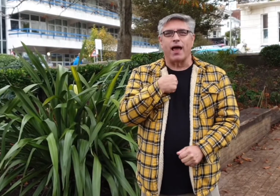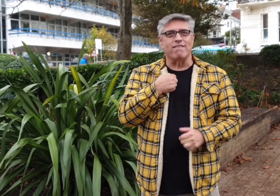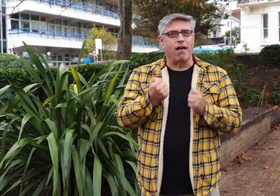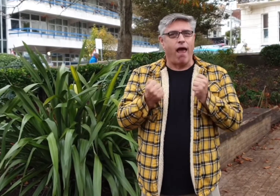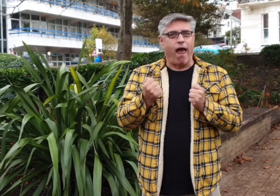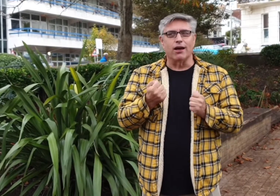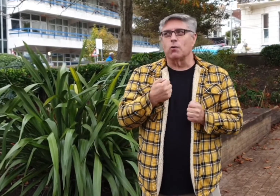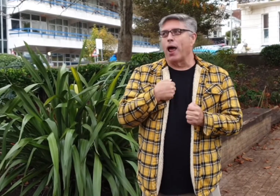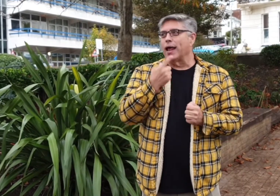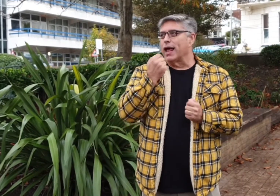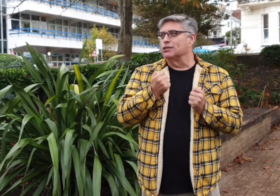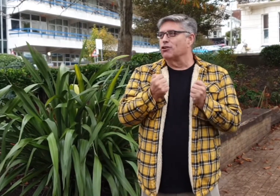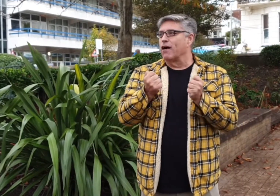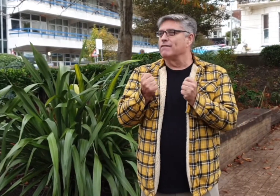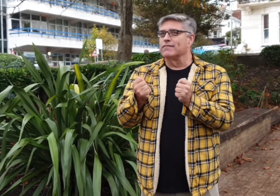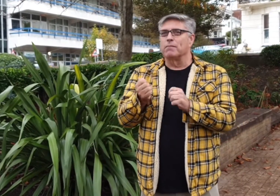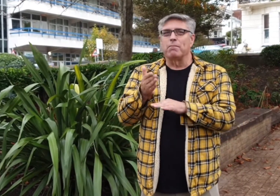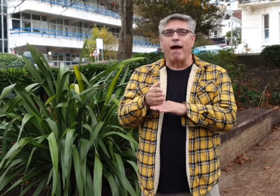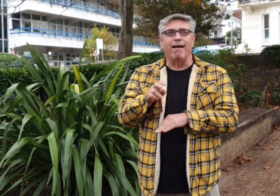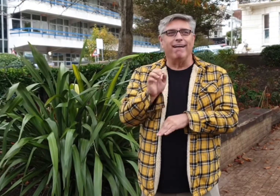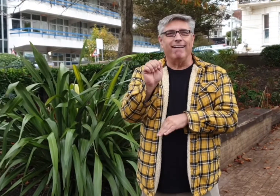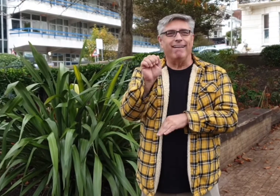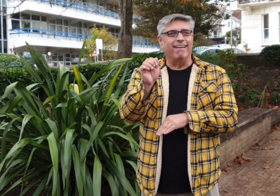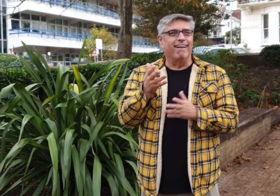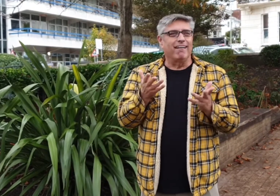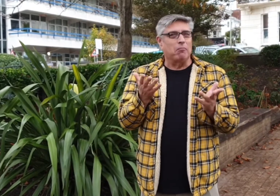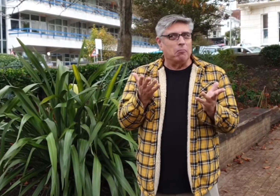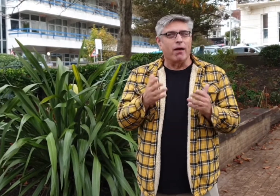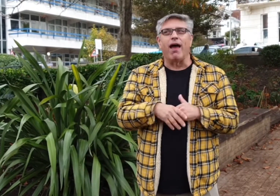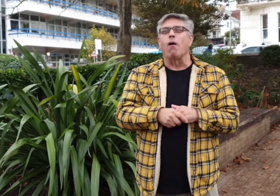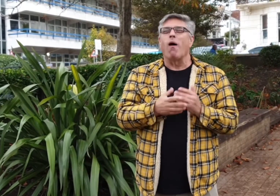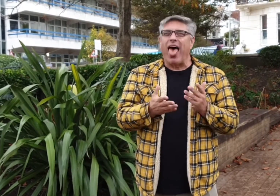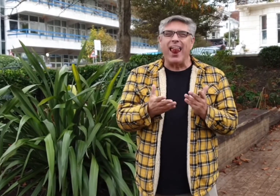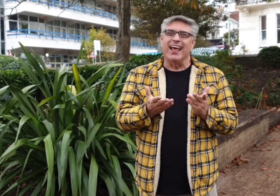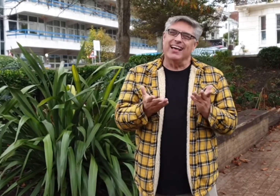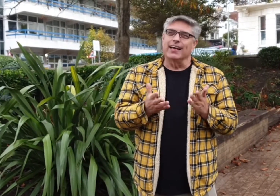Well, it's easy for me. I have a car, I can drive around, go and visit people.